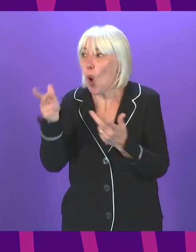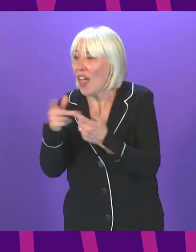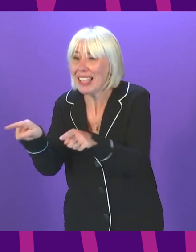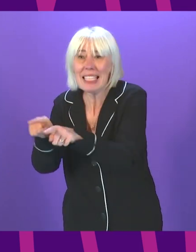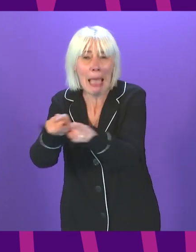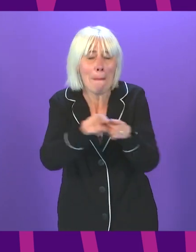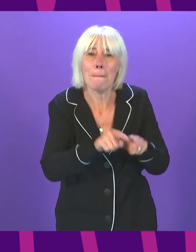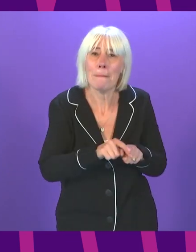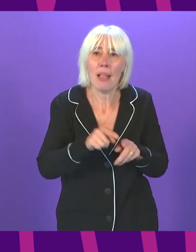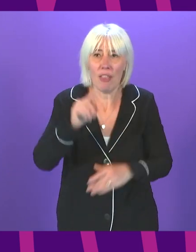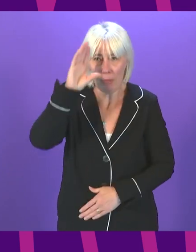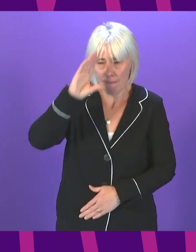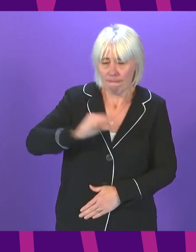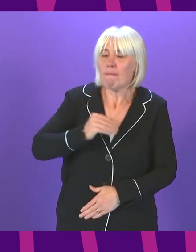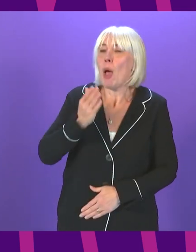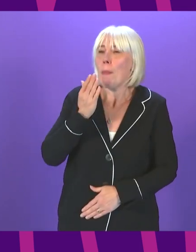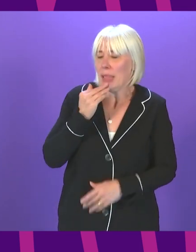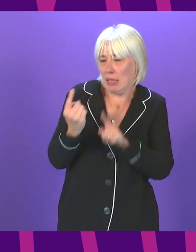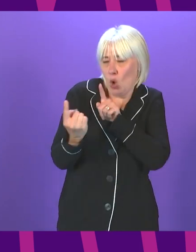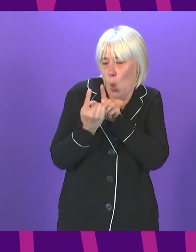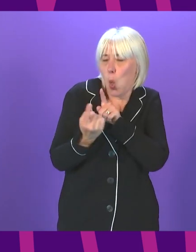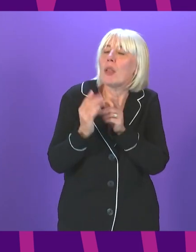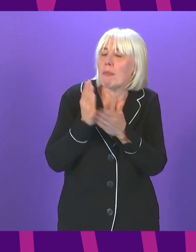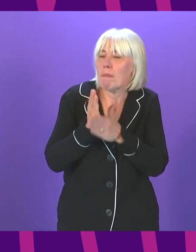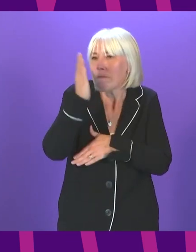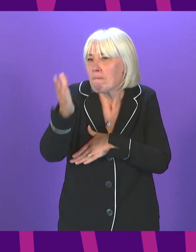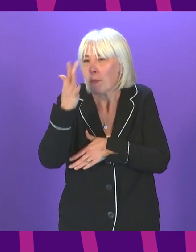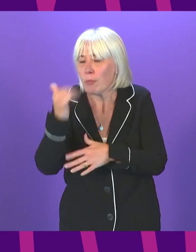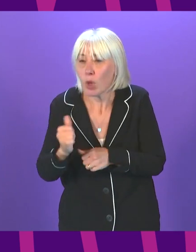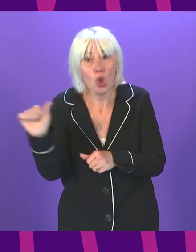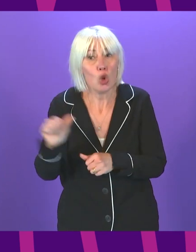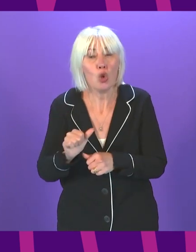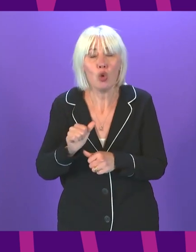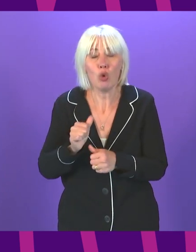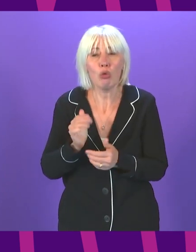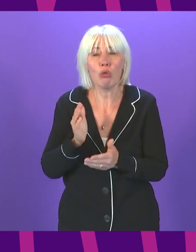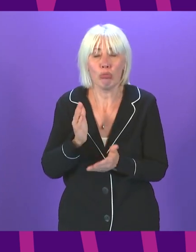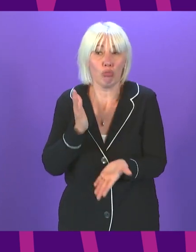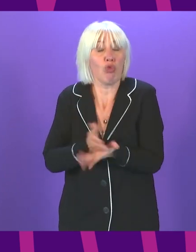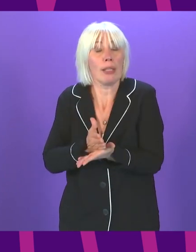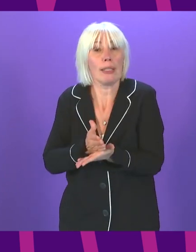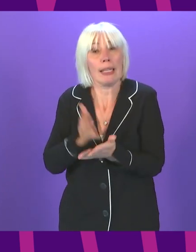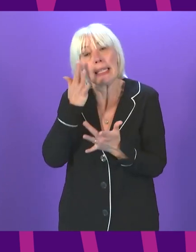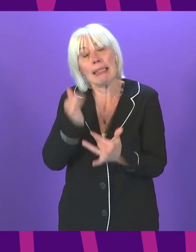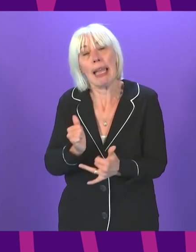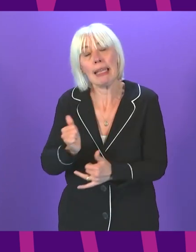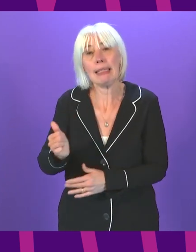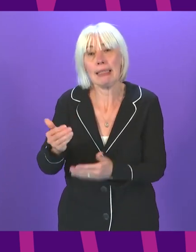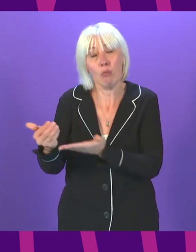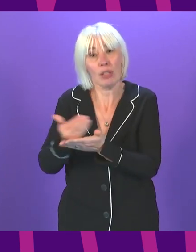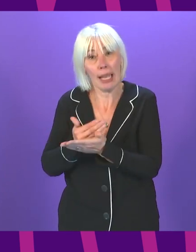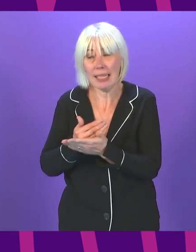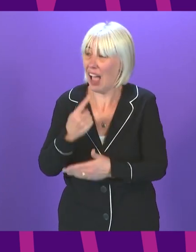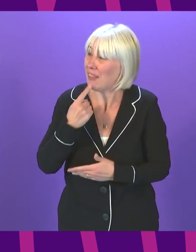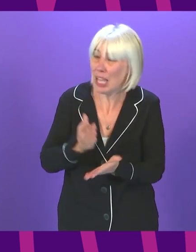people should put a lot of faith in Test and Protect. But people should also remember, and I've said this repeatedly